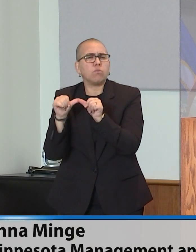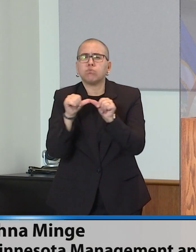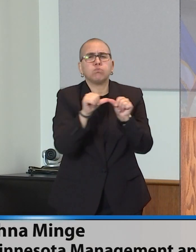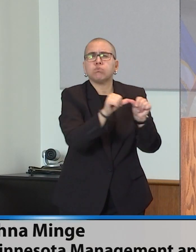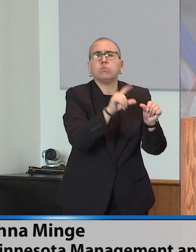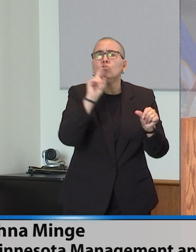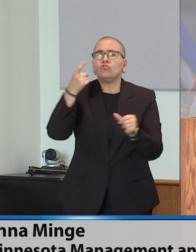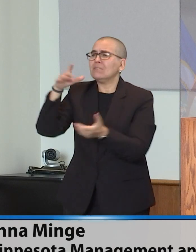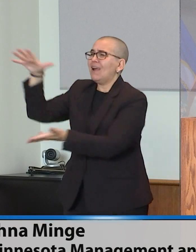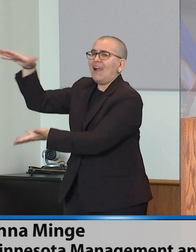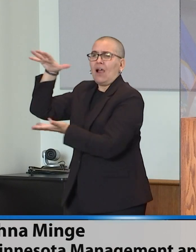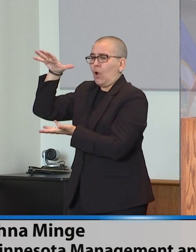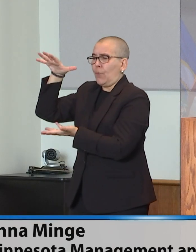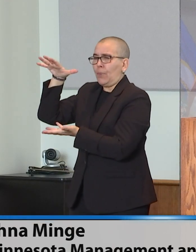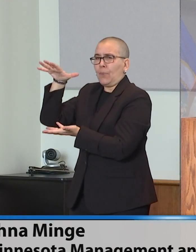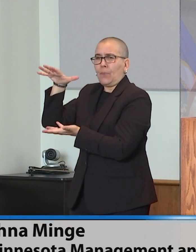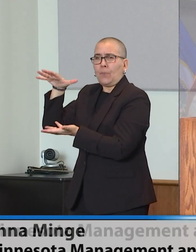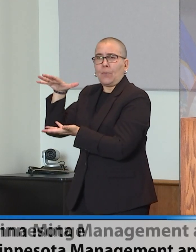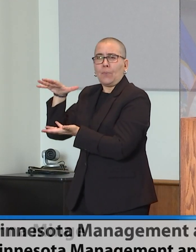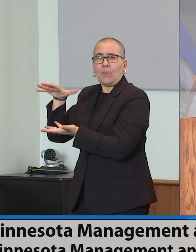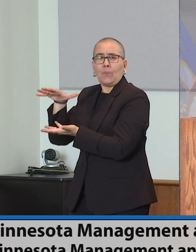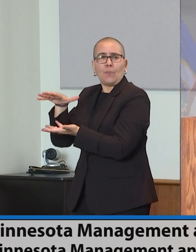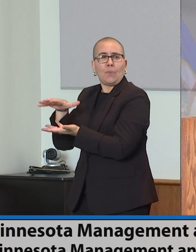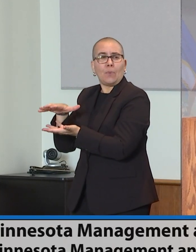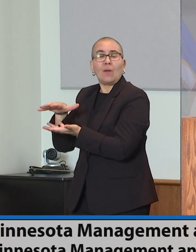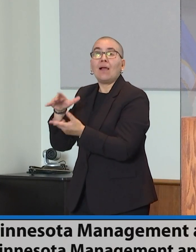Now I will turn it back to Commissioner Showalter.